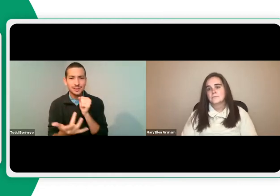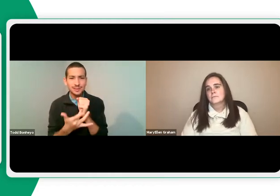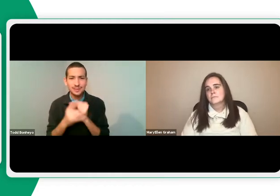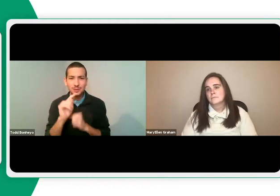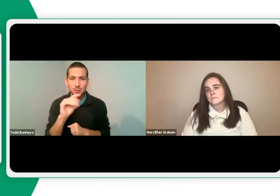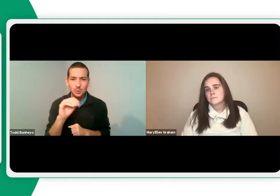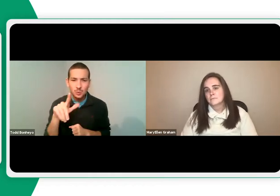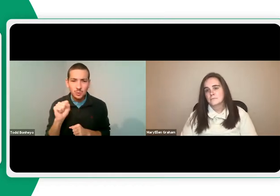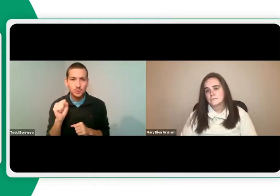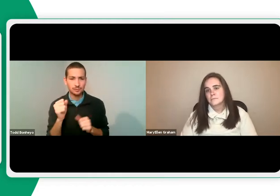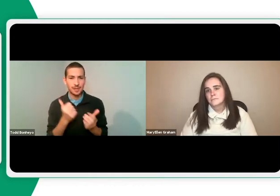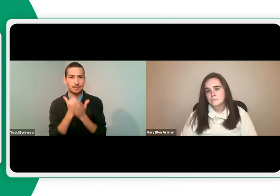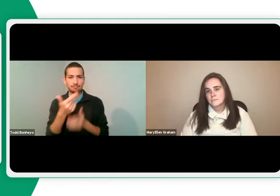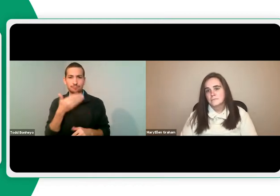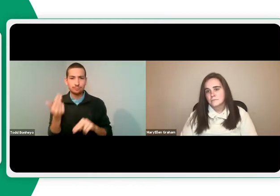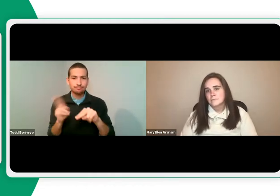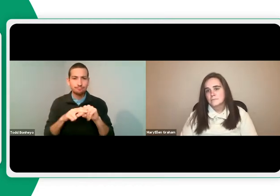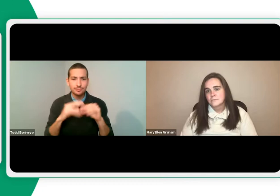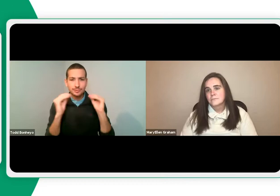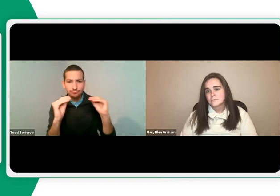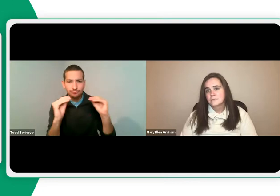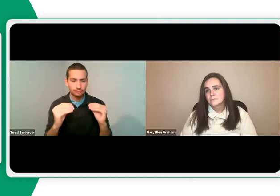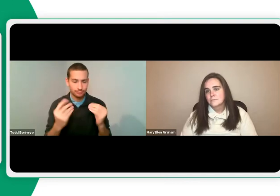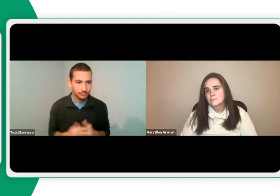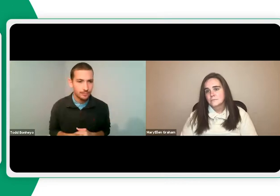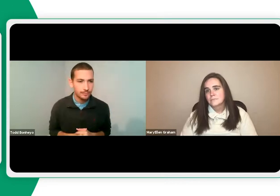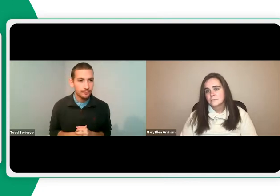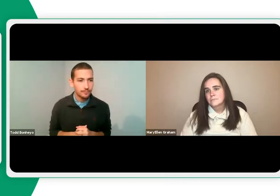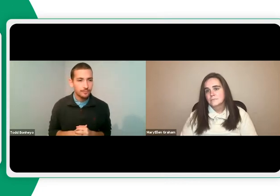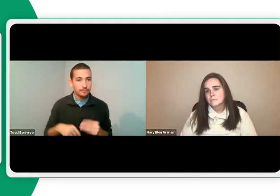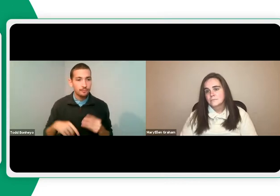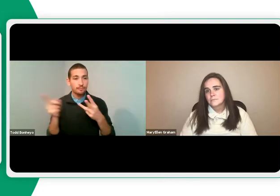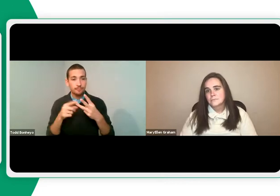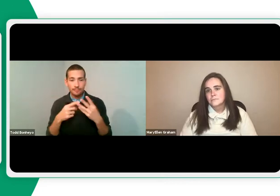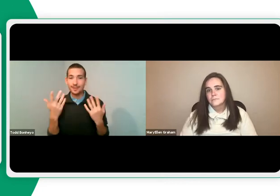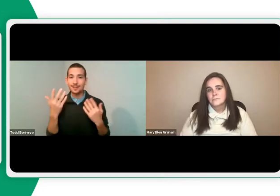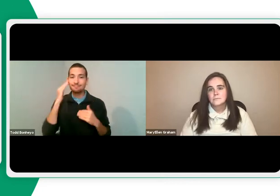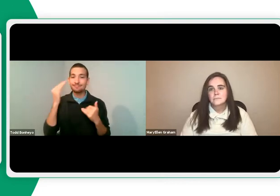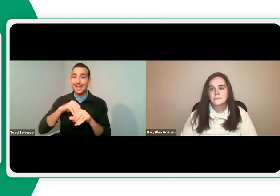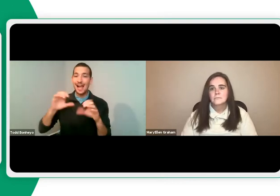Also, we want to identify how to use technology and technological tools to improve teaching.